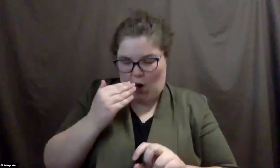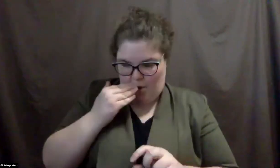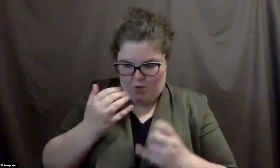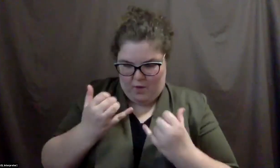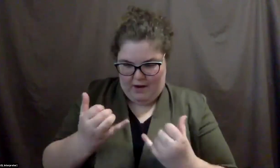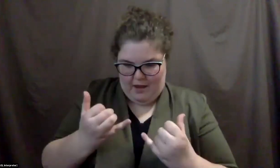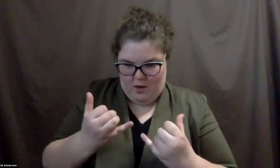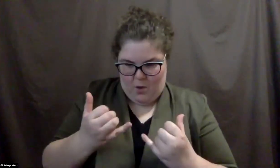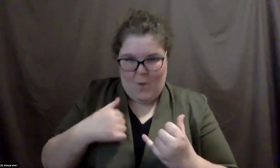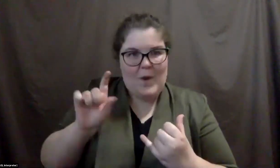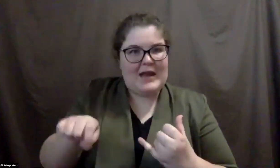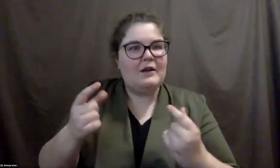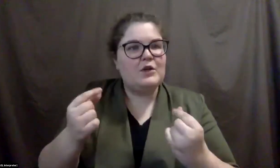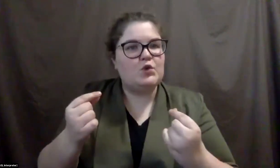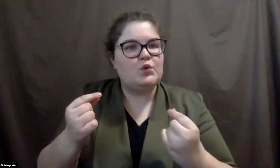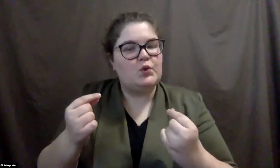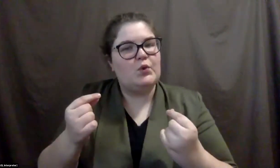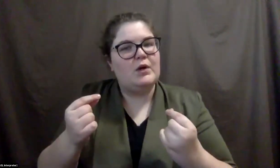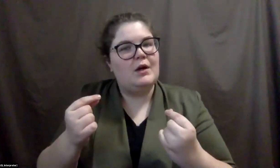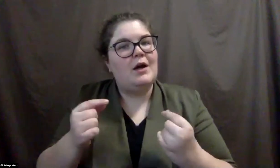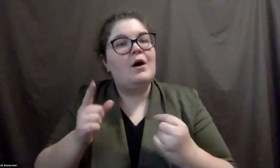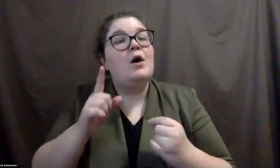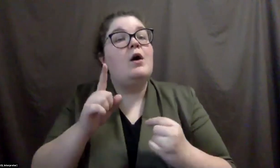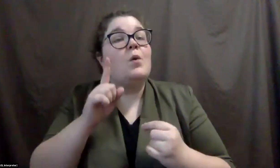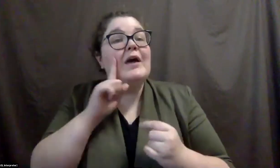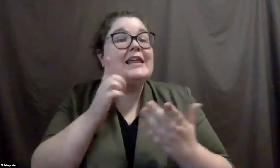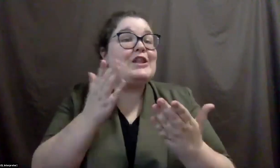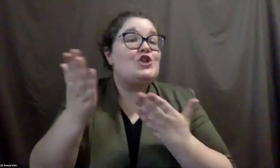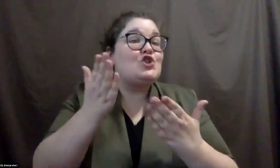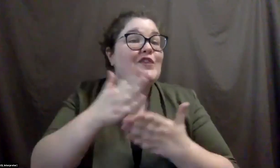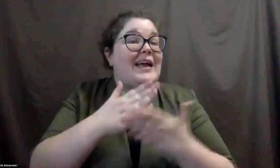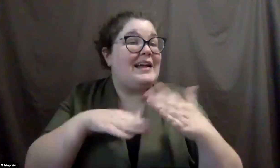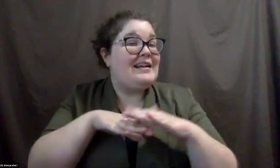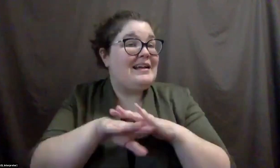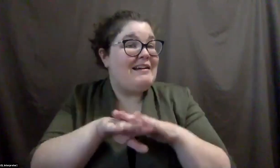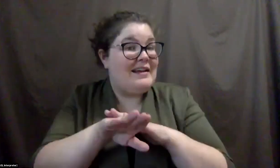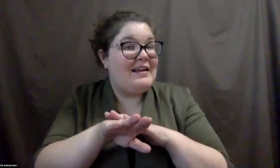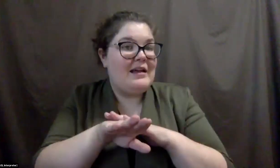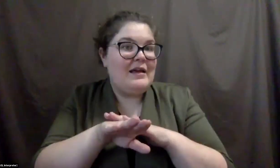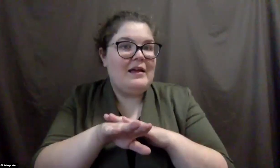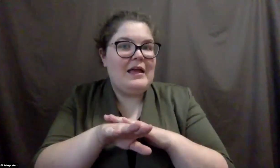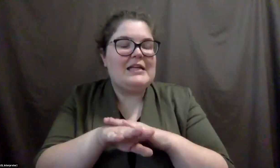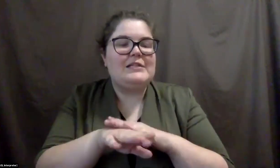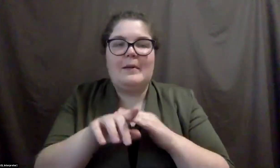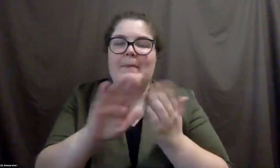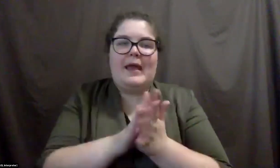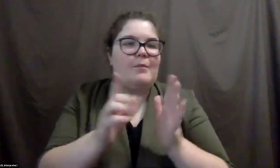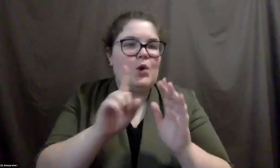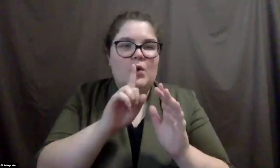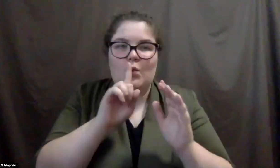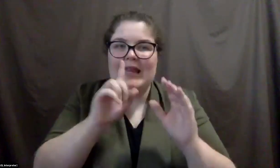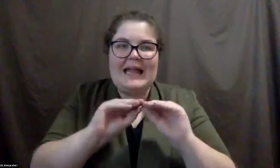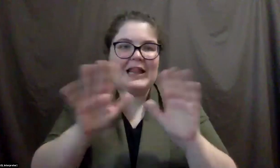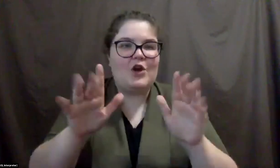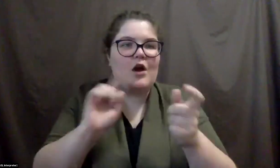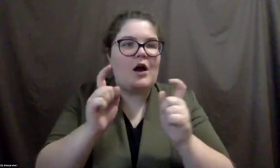A big part of the service aspect of accessibility is letting people, being very clear about what accommodations